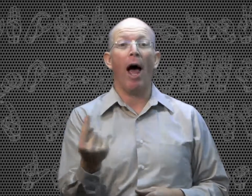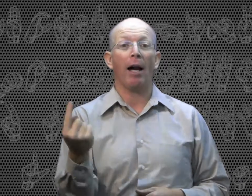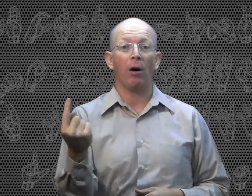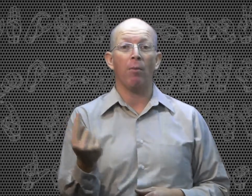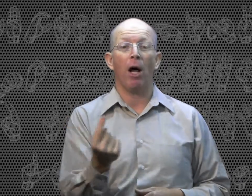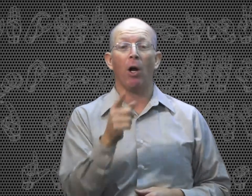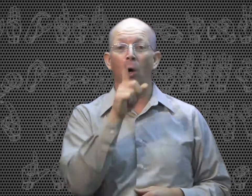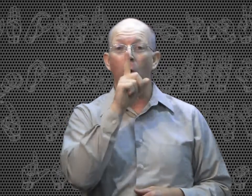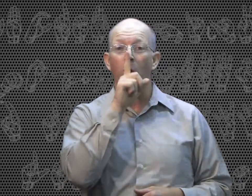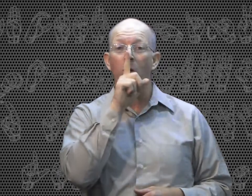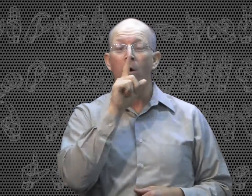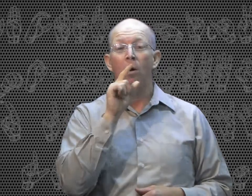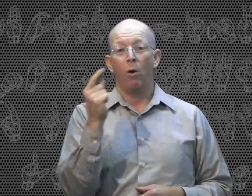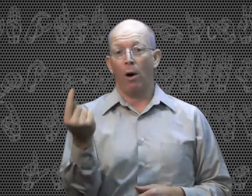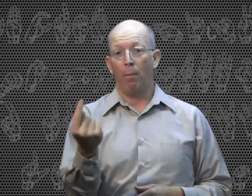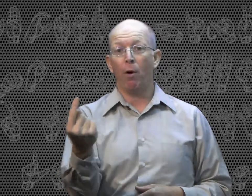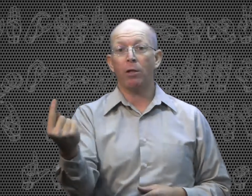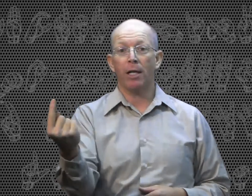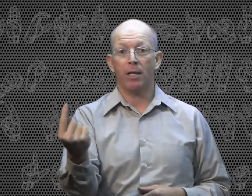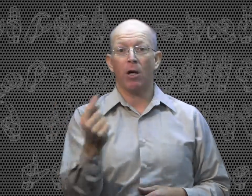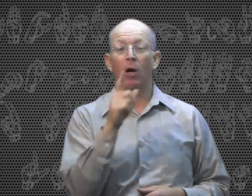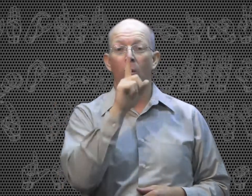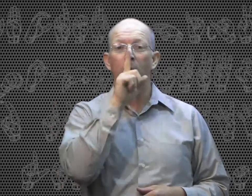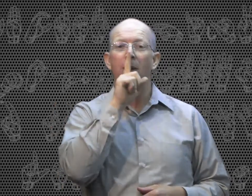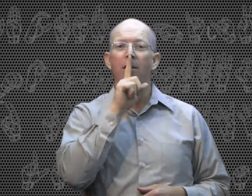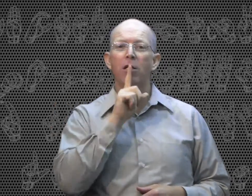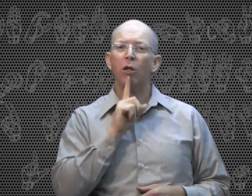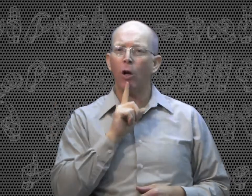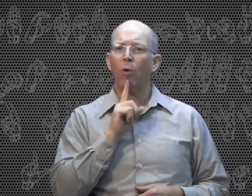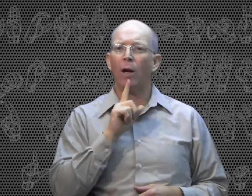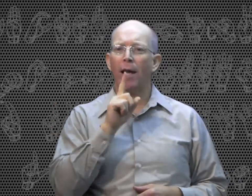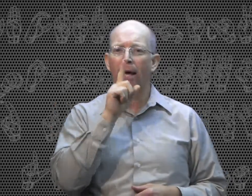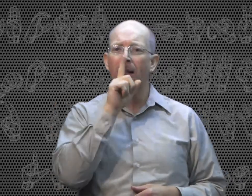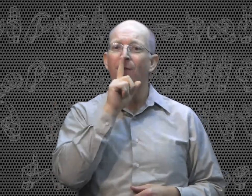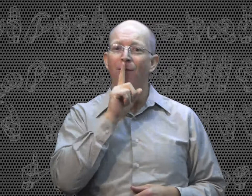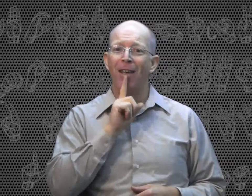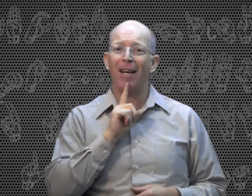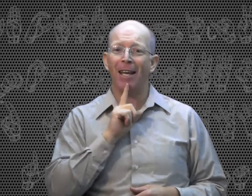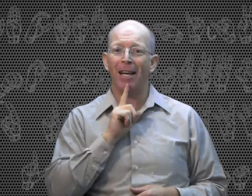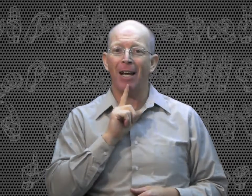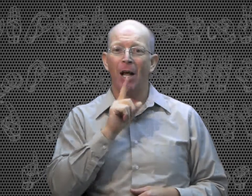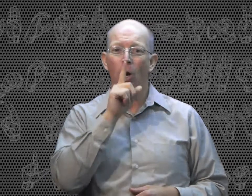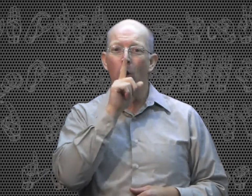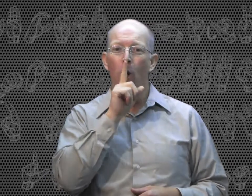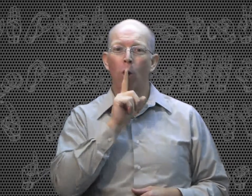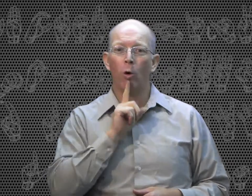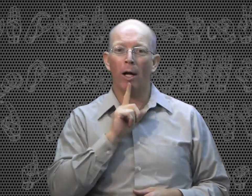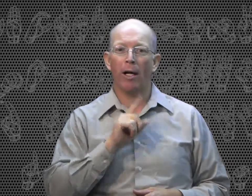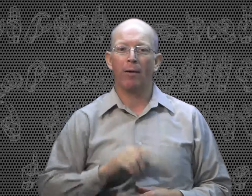item. Alone. Or a person is alone. But this is lonely like the feeling. Lonely.